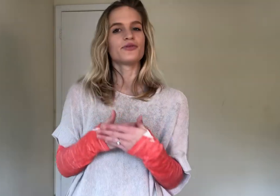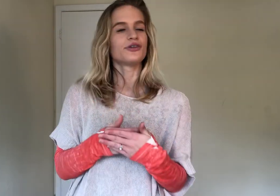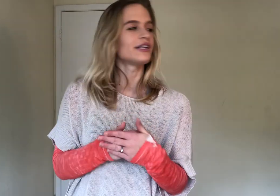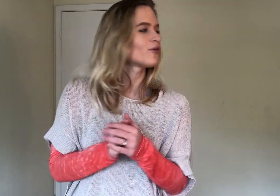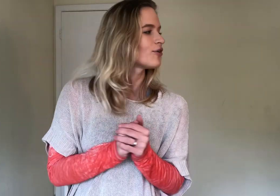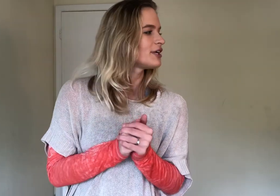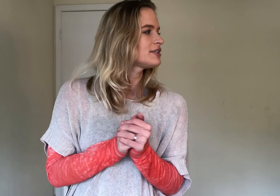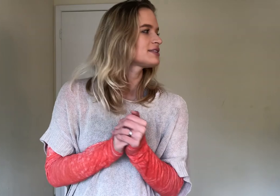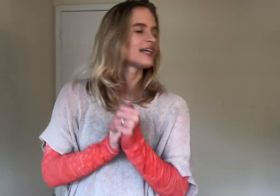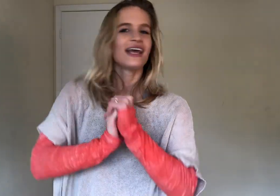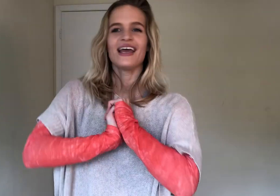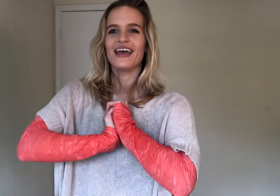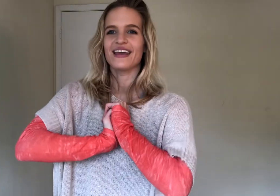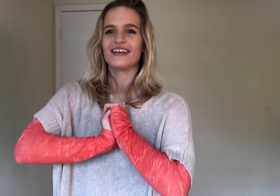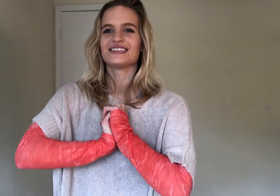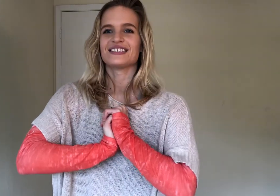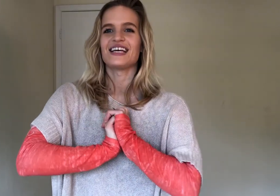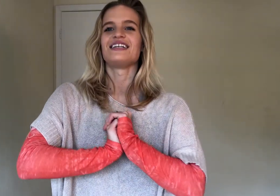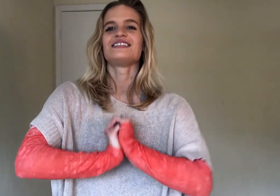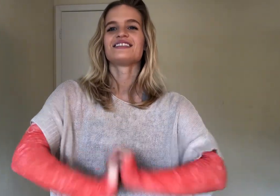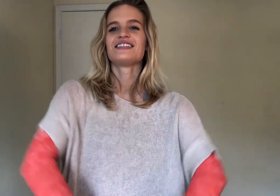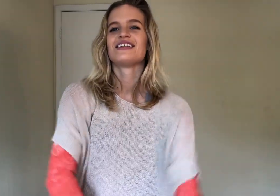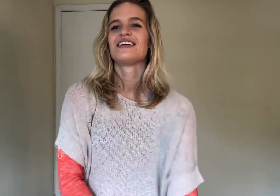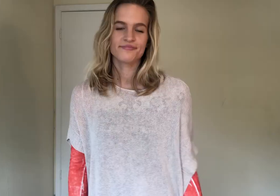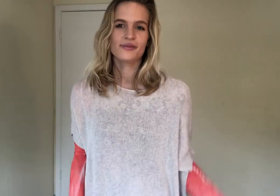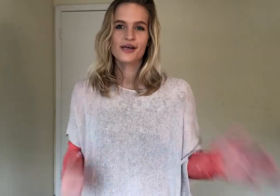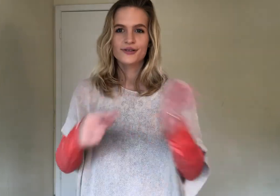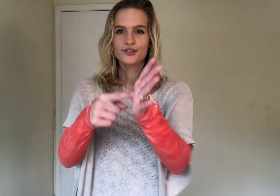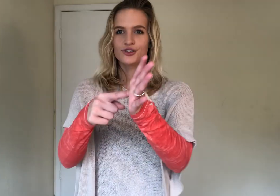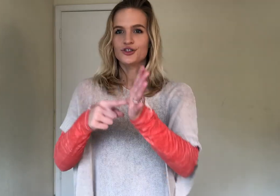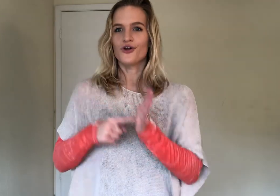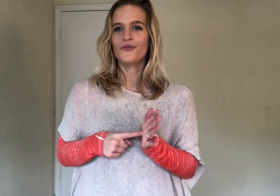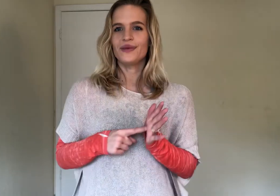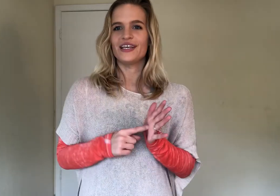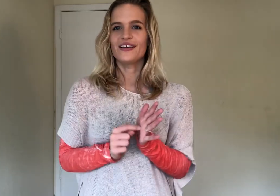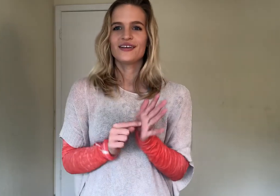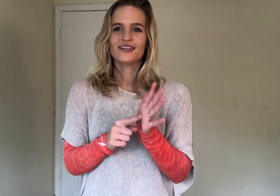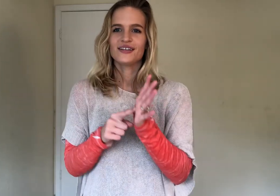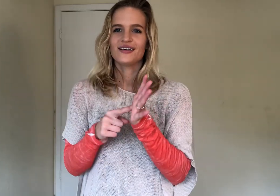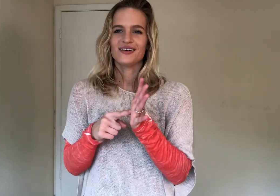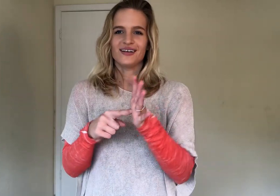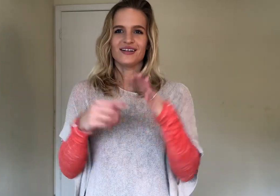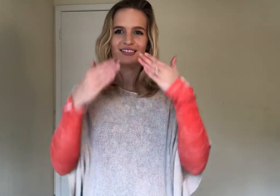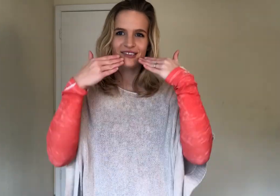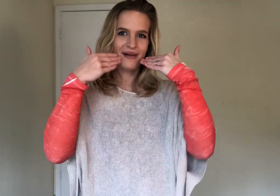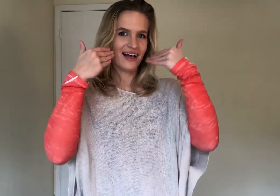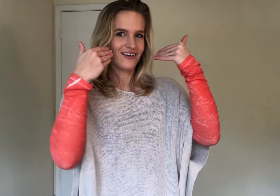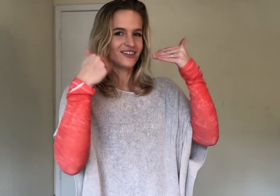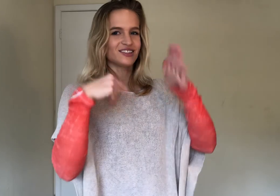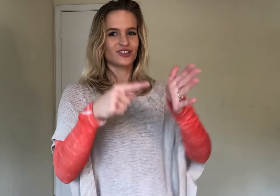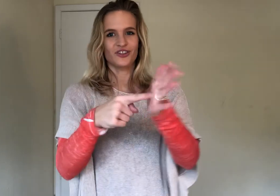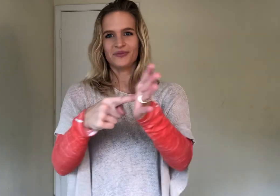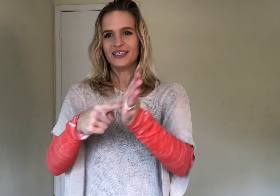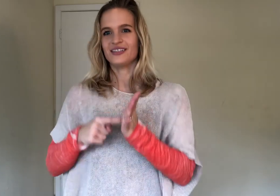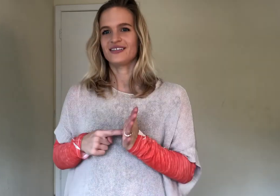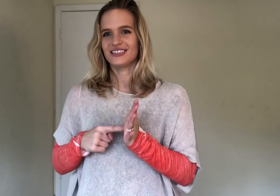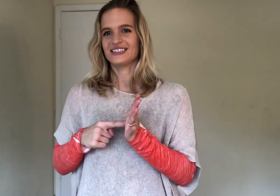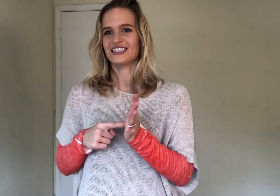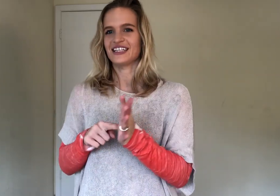pre-chorus. And it says show me a smile. So show me. It's like